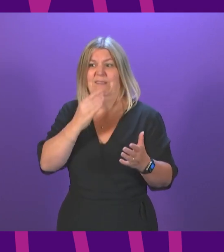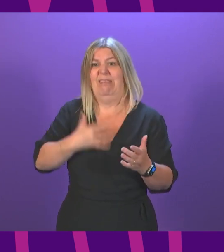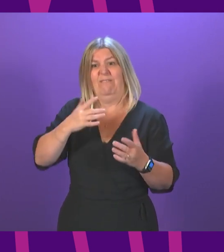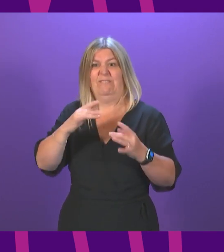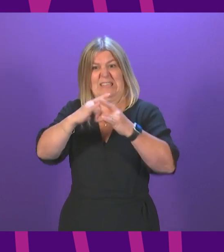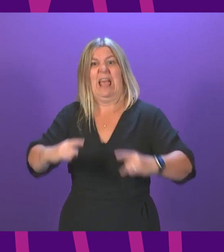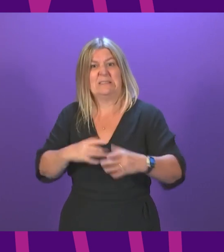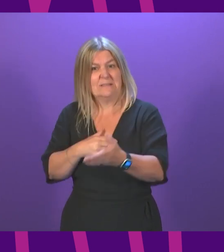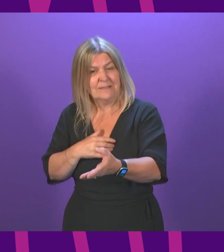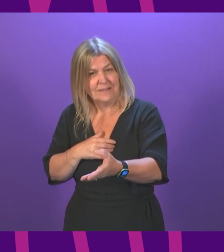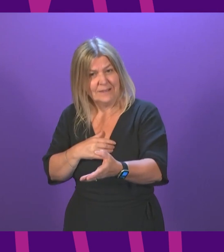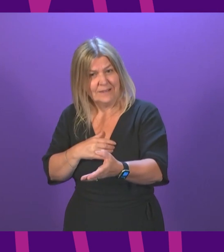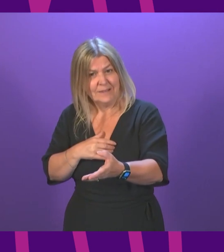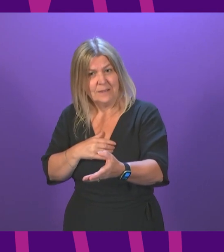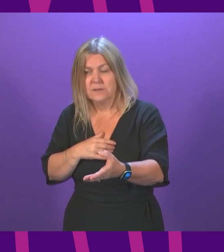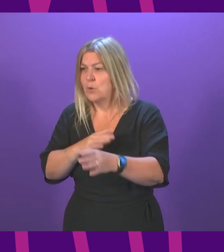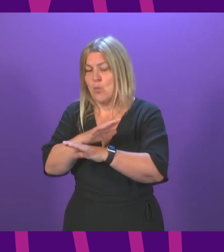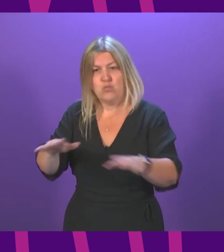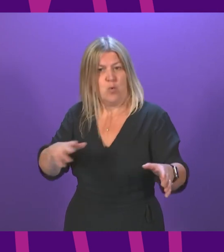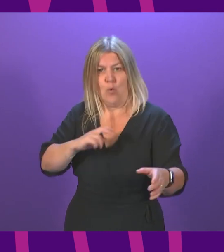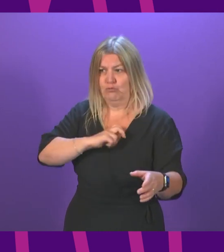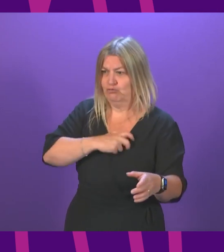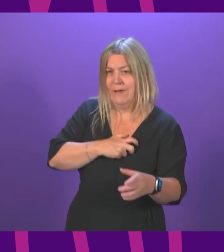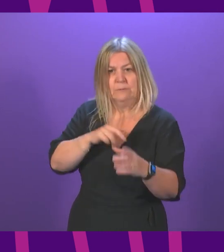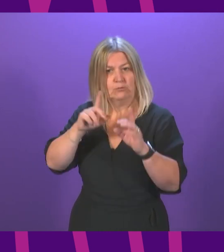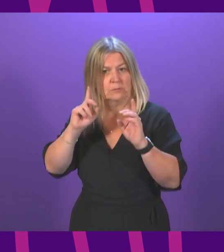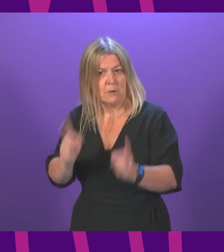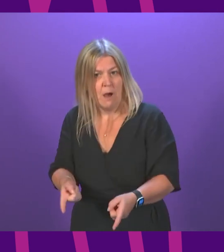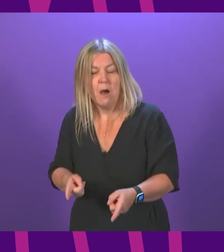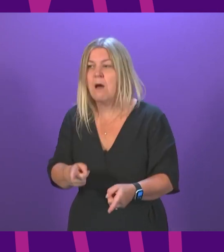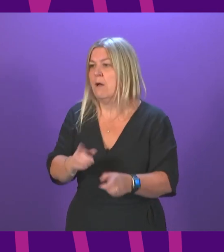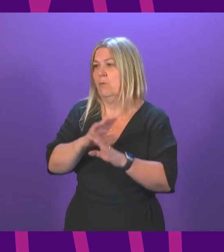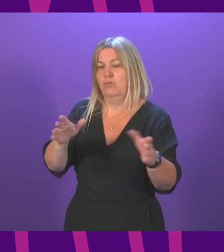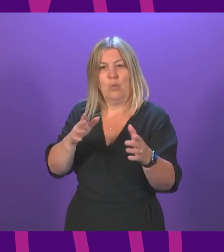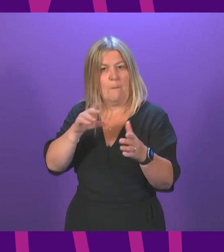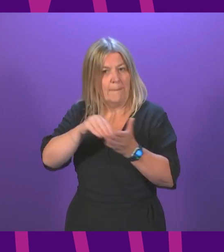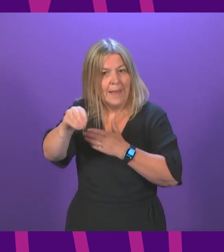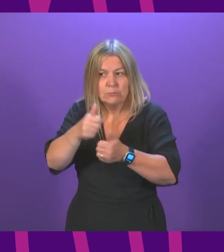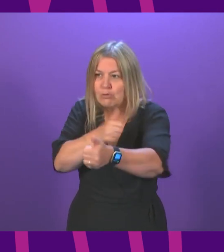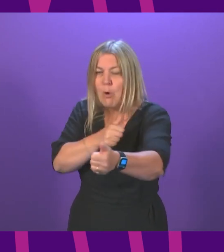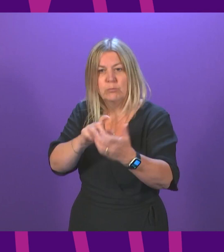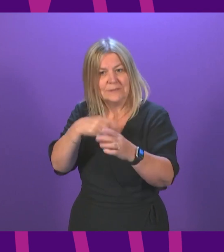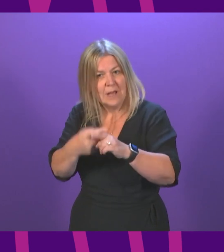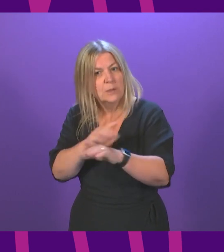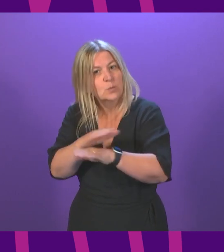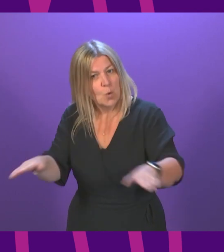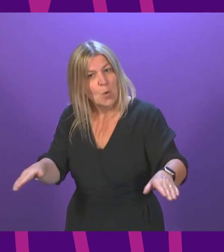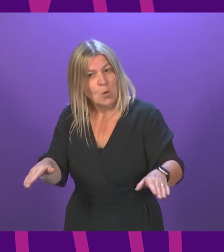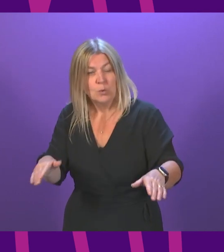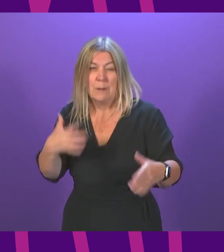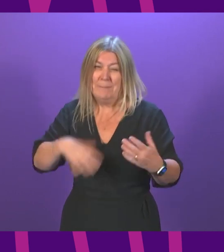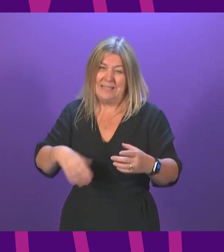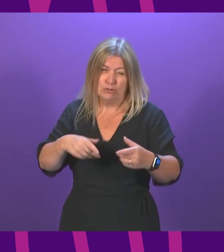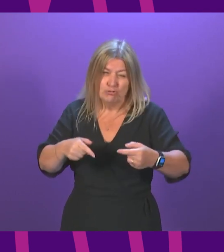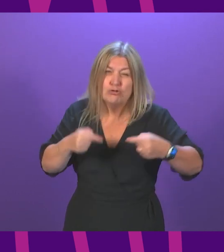resisted trade unions and avoids paying corporation tax. The Scottish Greens have previously challenged the millions of pounds of public